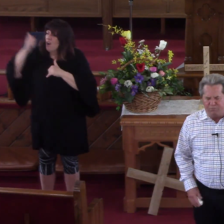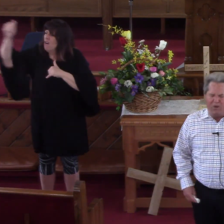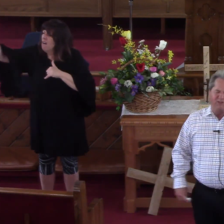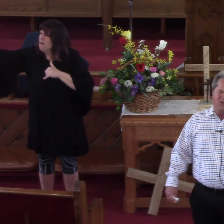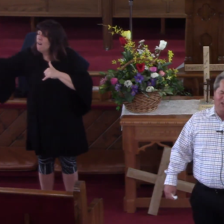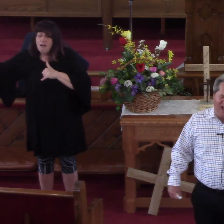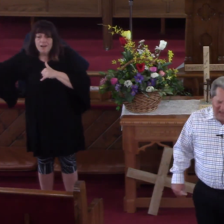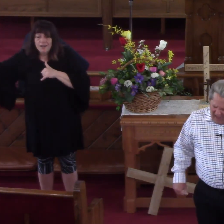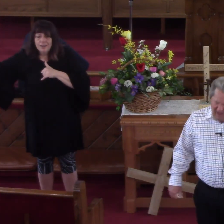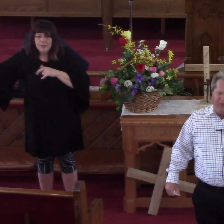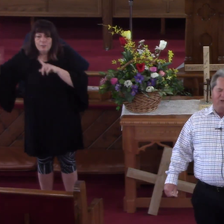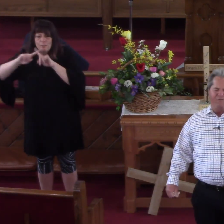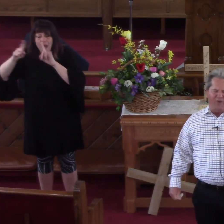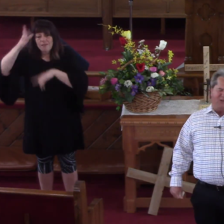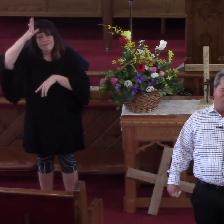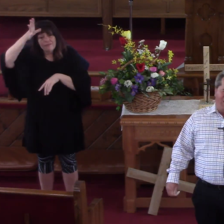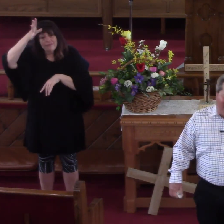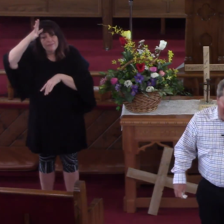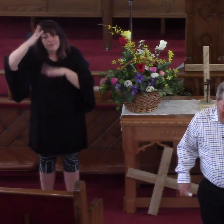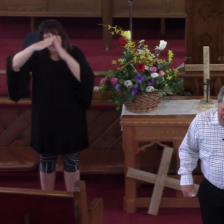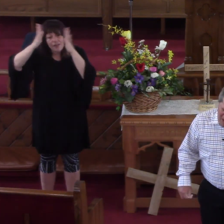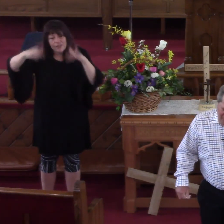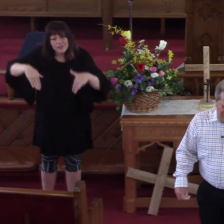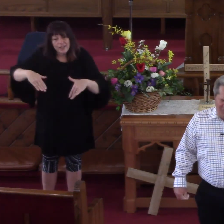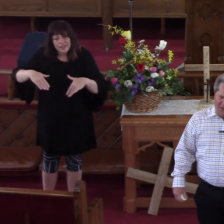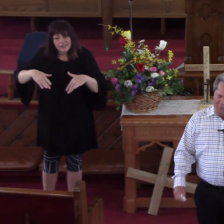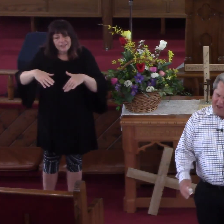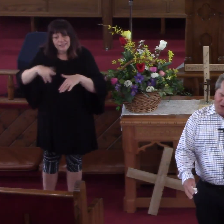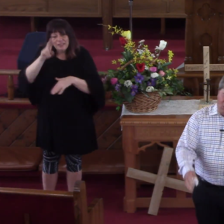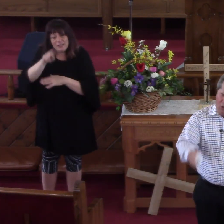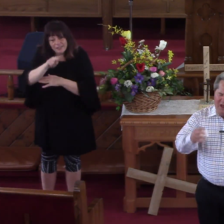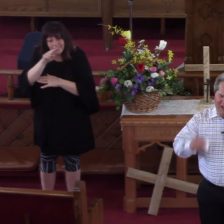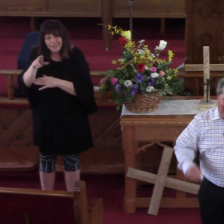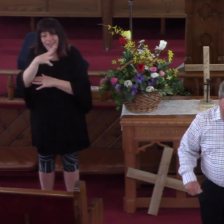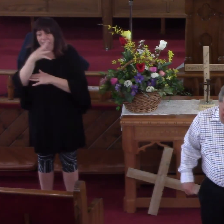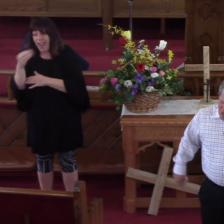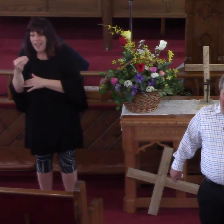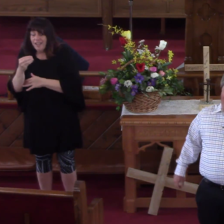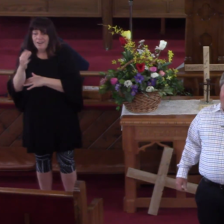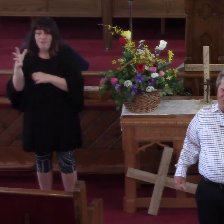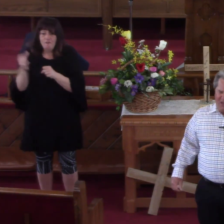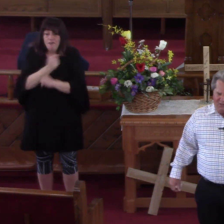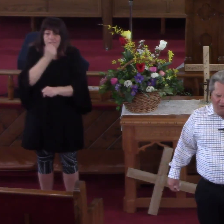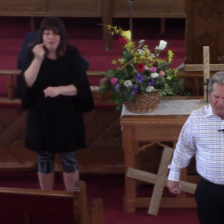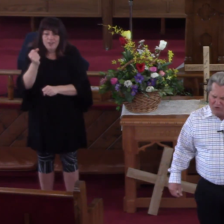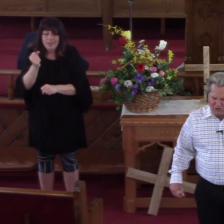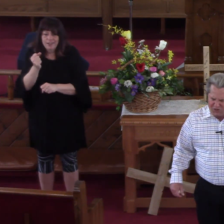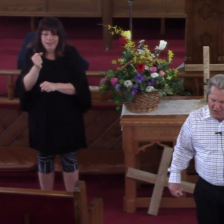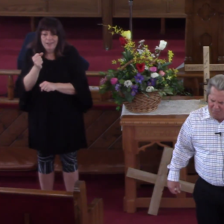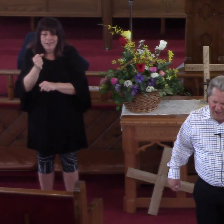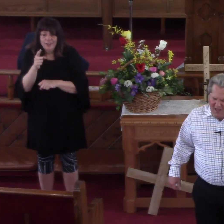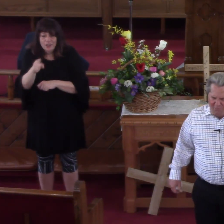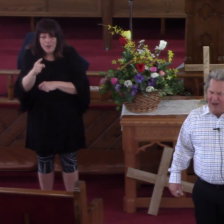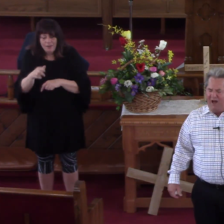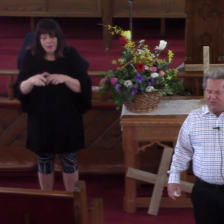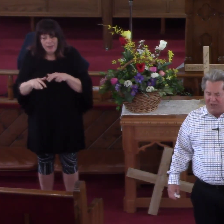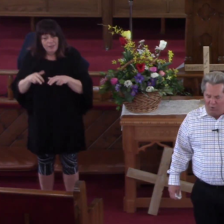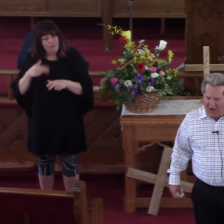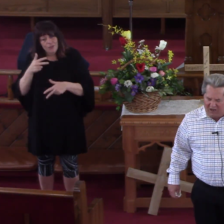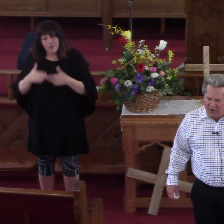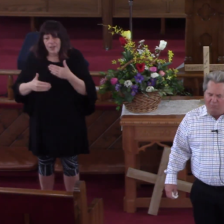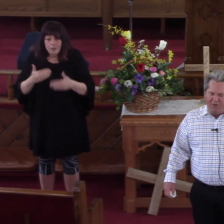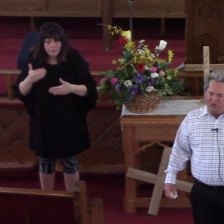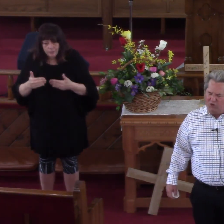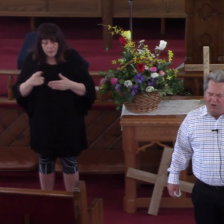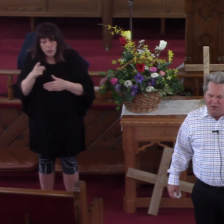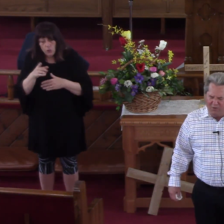house there's blessing and there's victory. And my friend, then make your way. You'll have to take the first step. But I'll tell